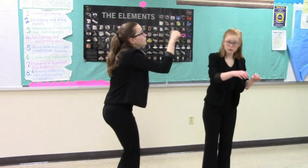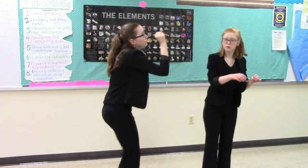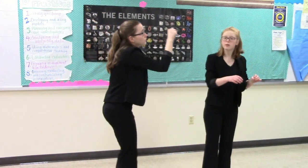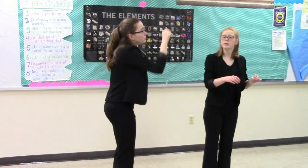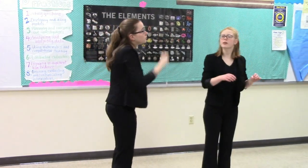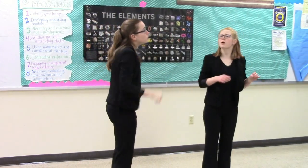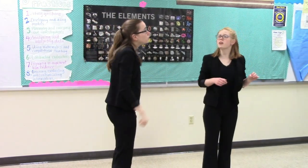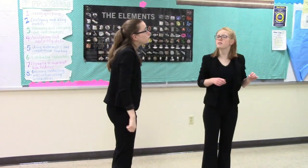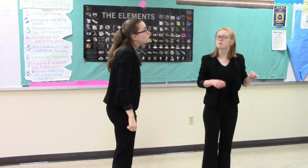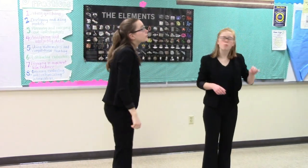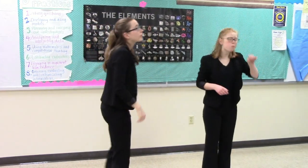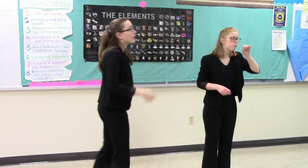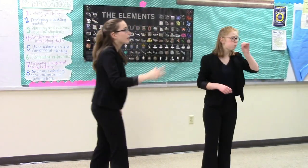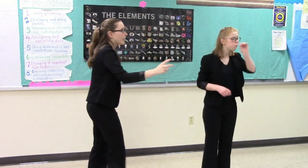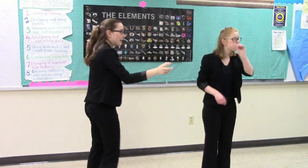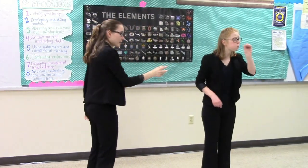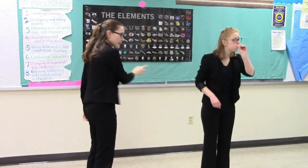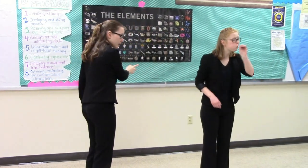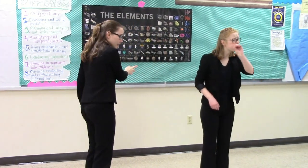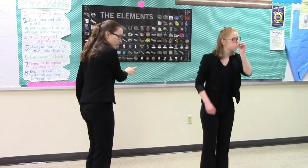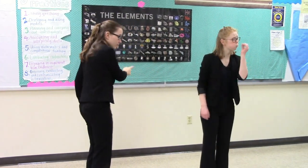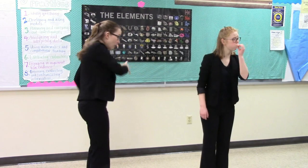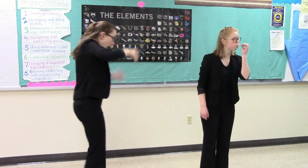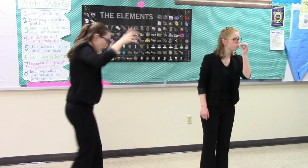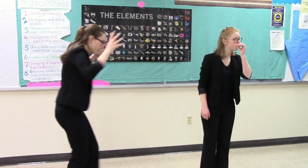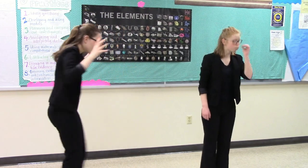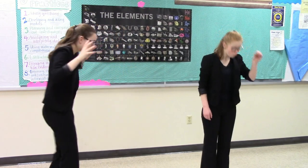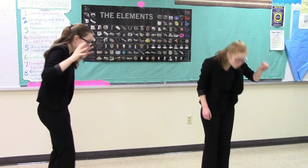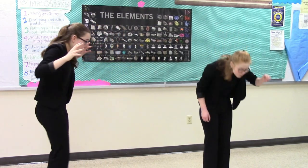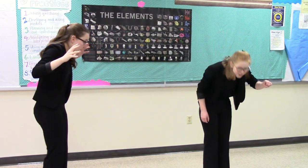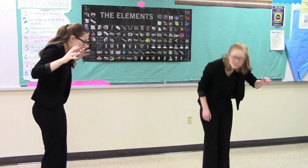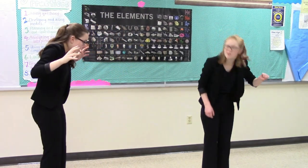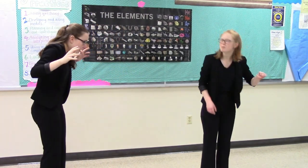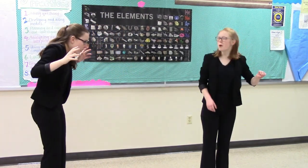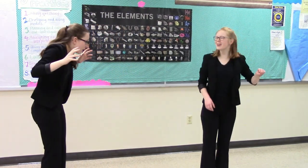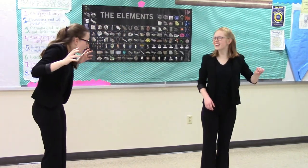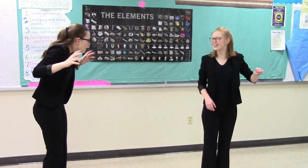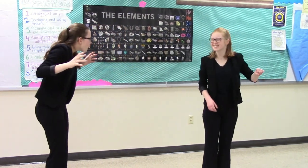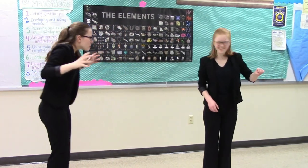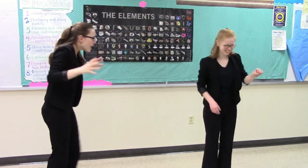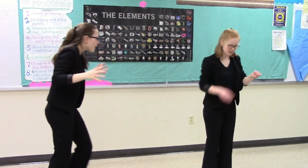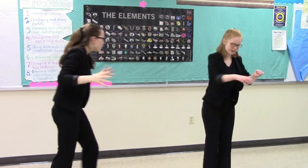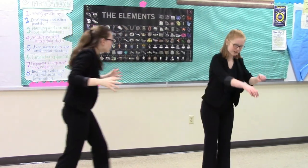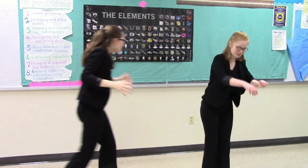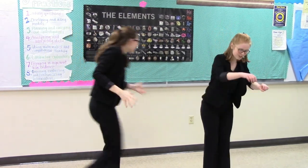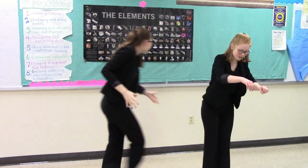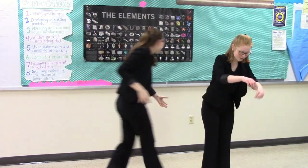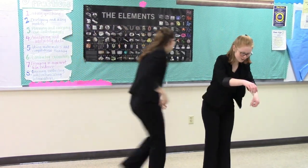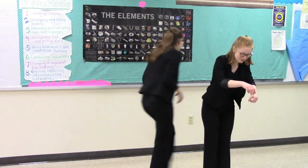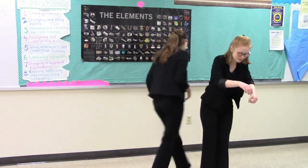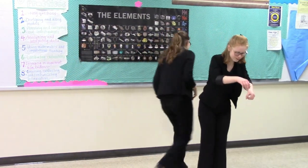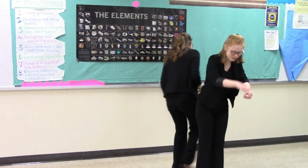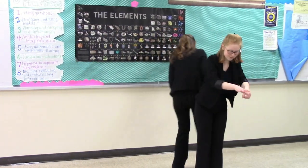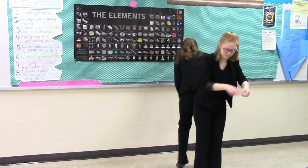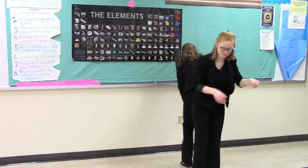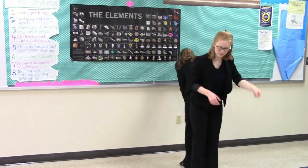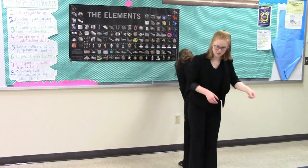Come in. Mom! Morning. Mom, look at this place. What were you thinking?